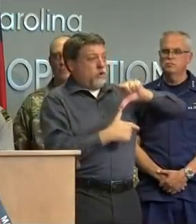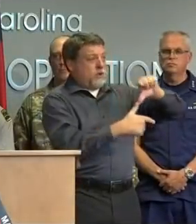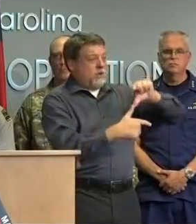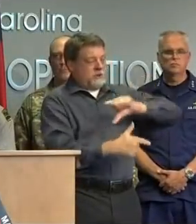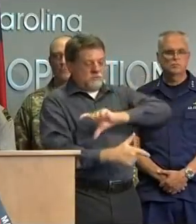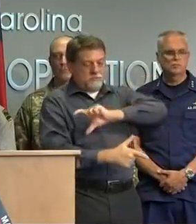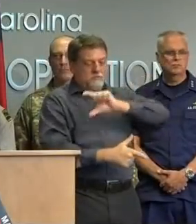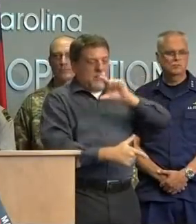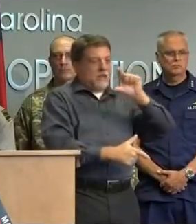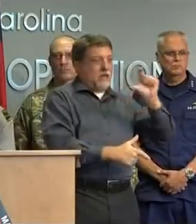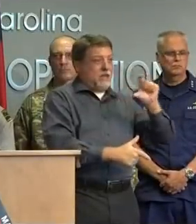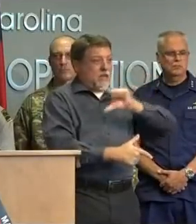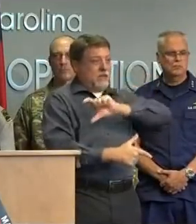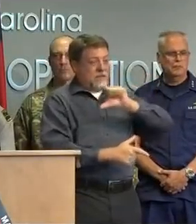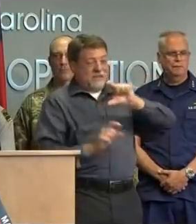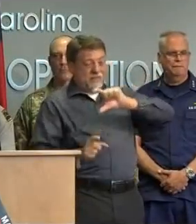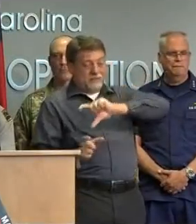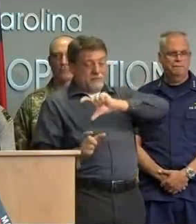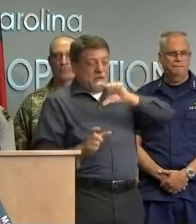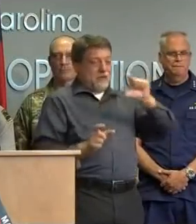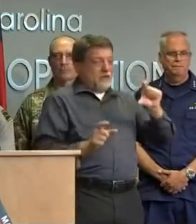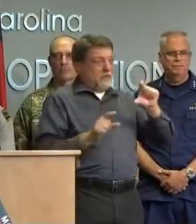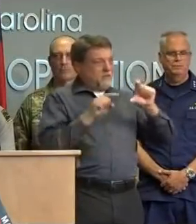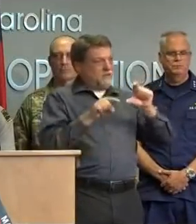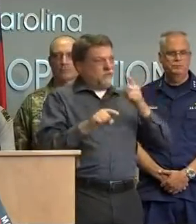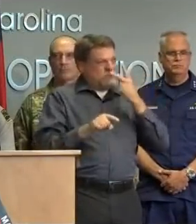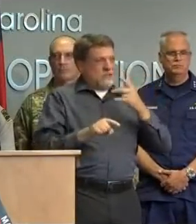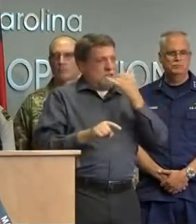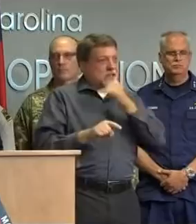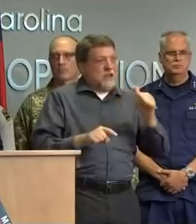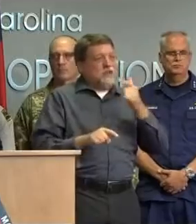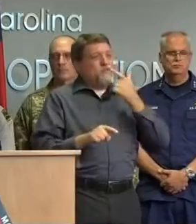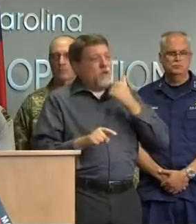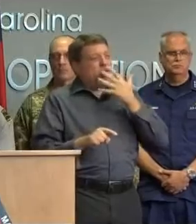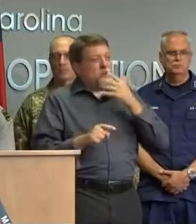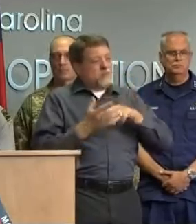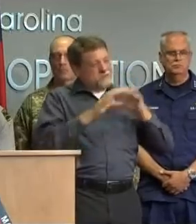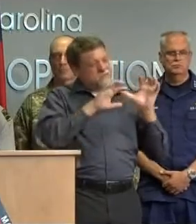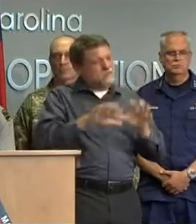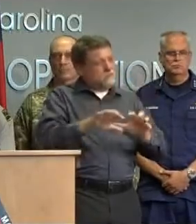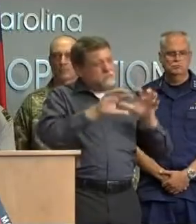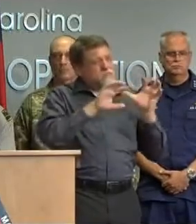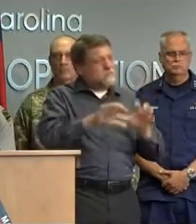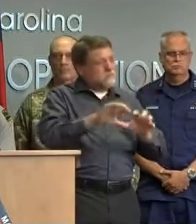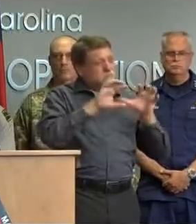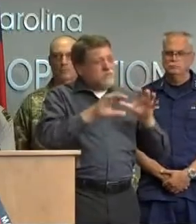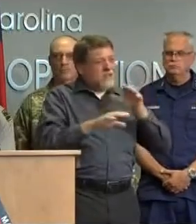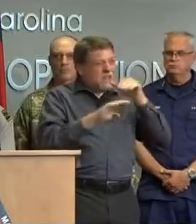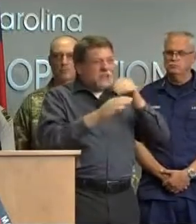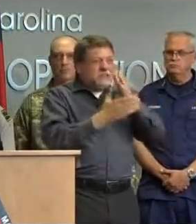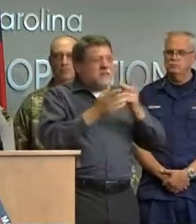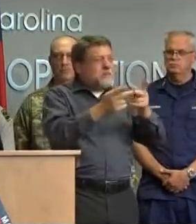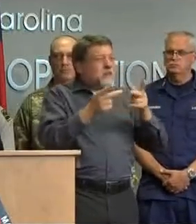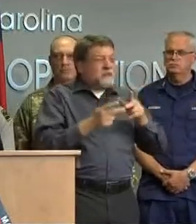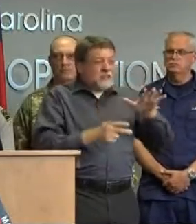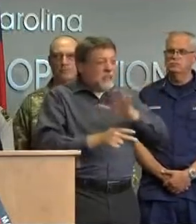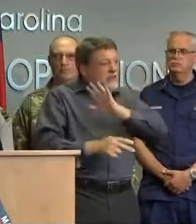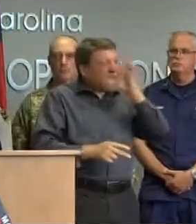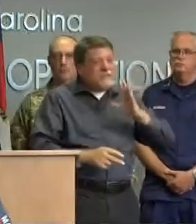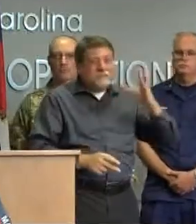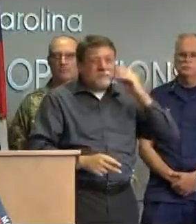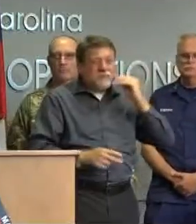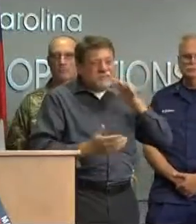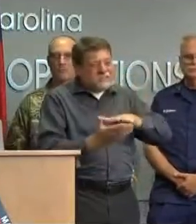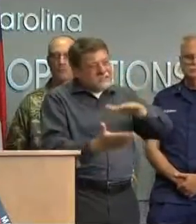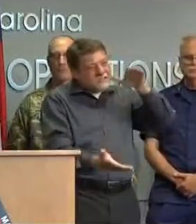that's enough to cause flooding in areas that have never flooded before until